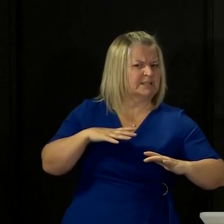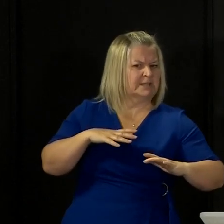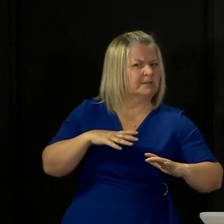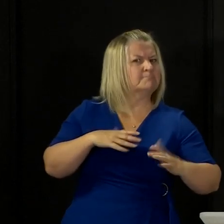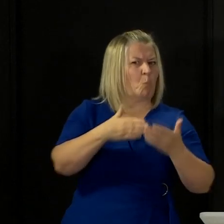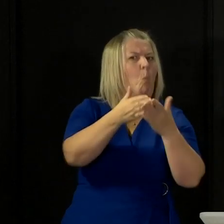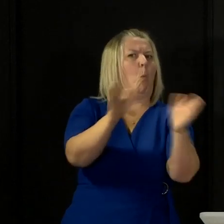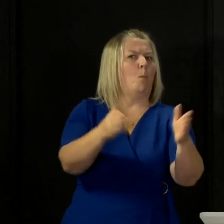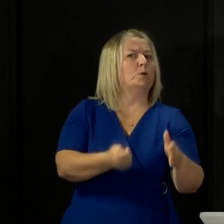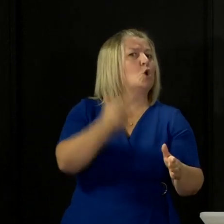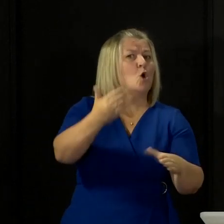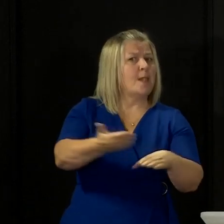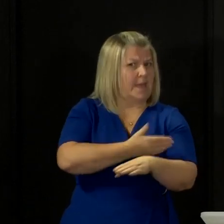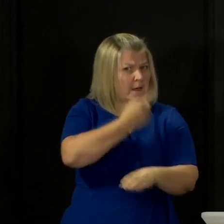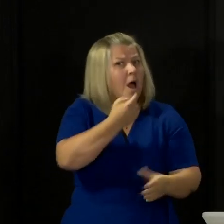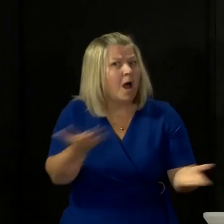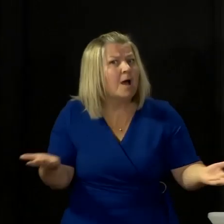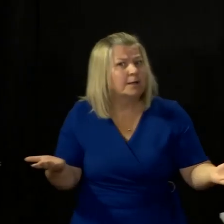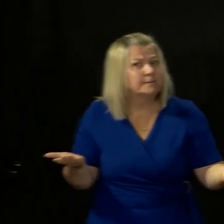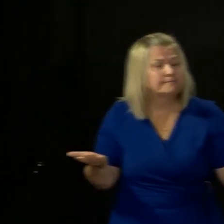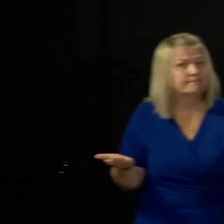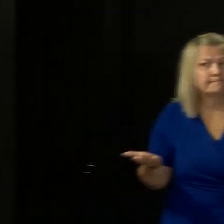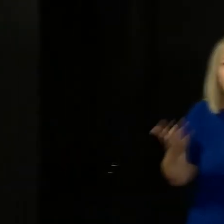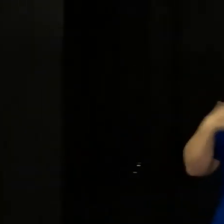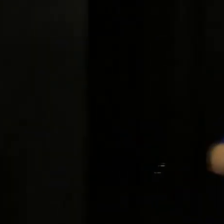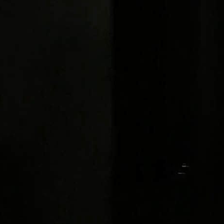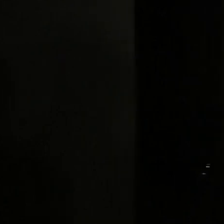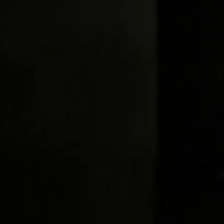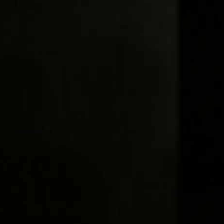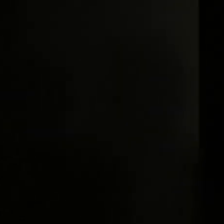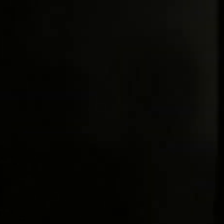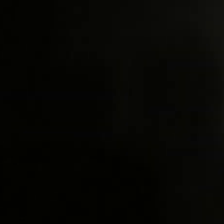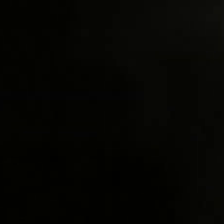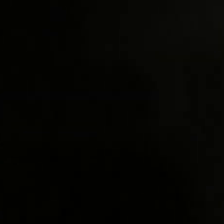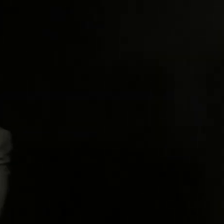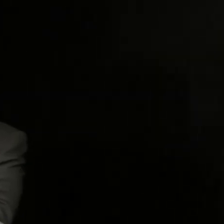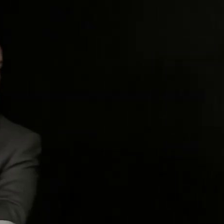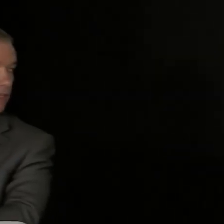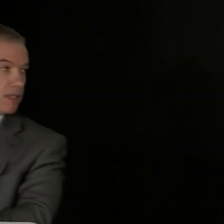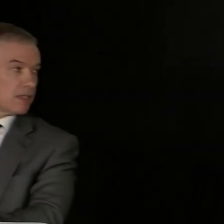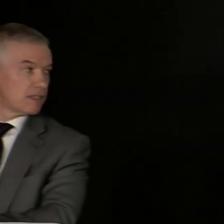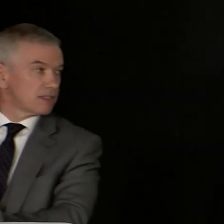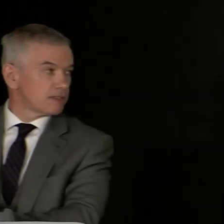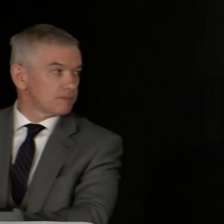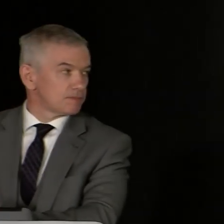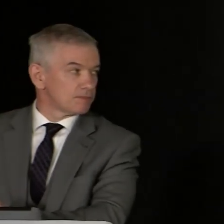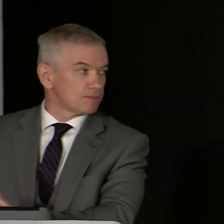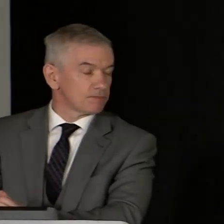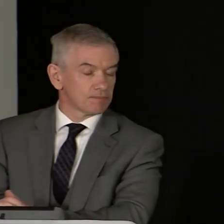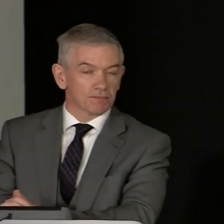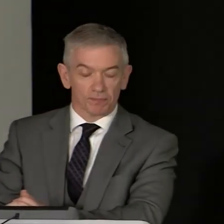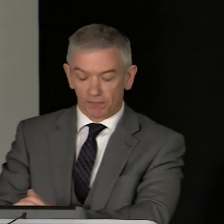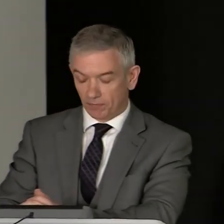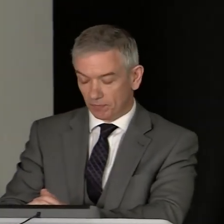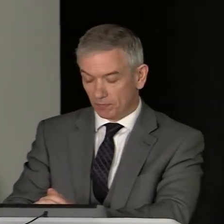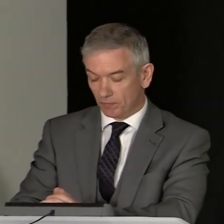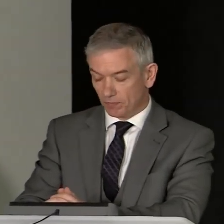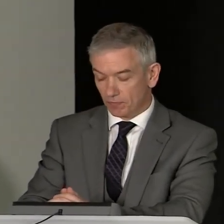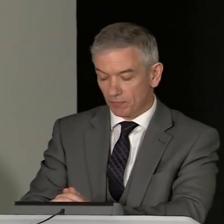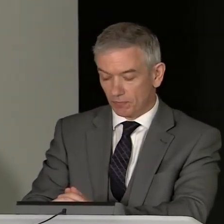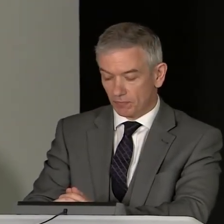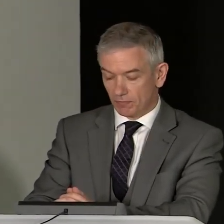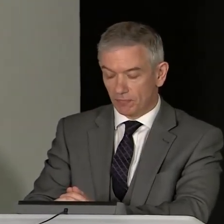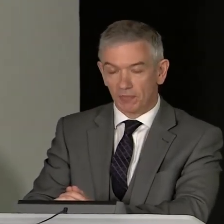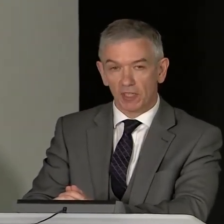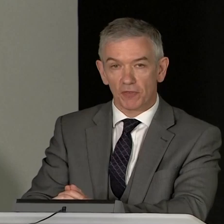next Thursday, the 18th of June. Gregor, do you want to say a bit more just about how fragile and critical, I suppose, the juncture we are at